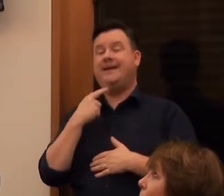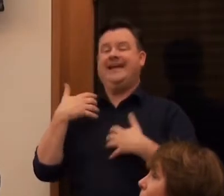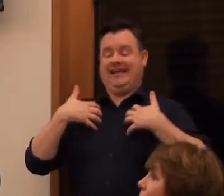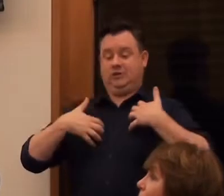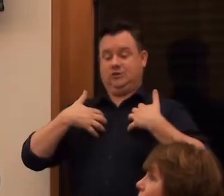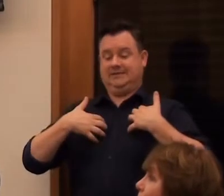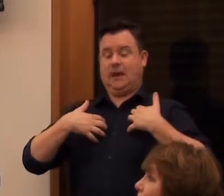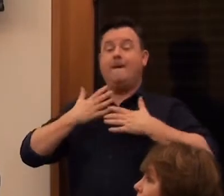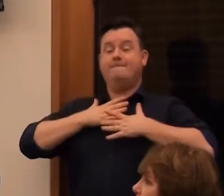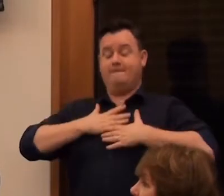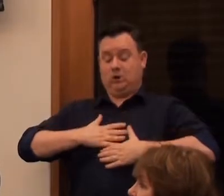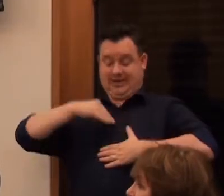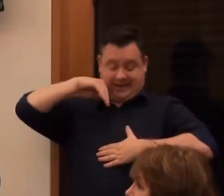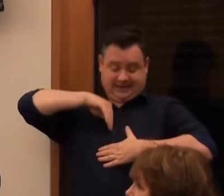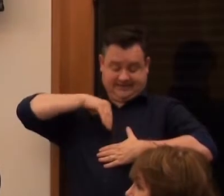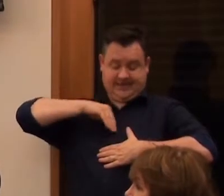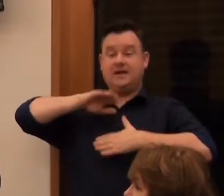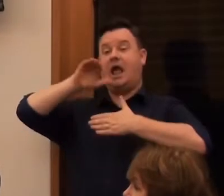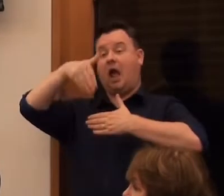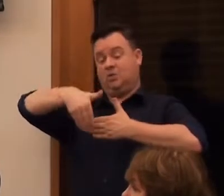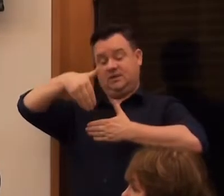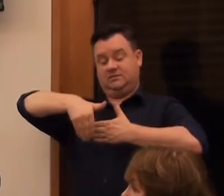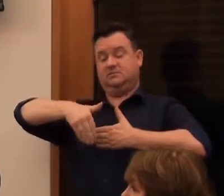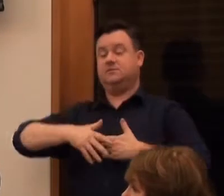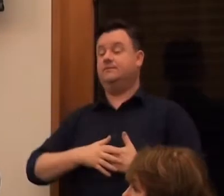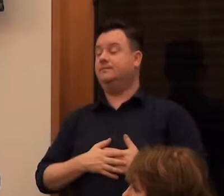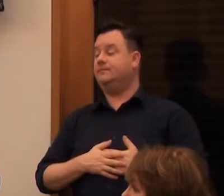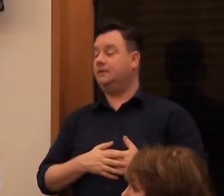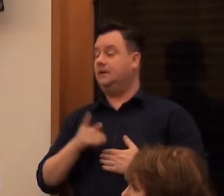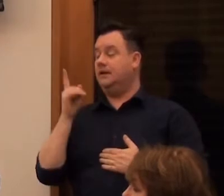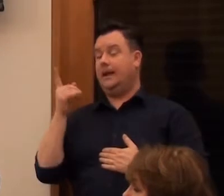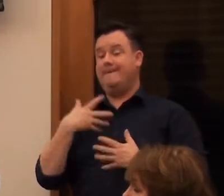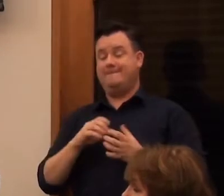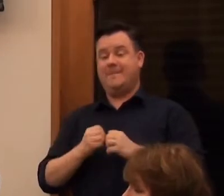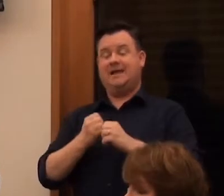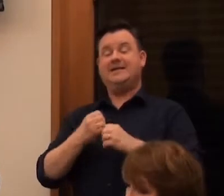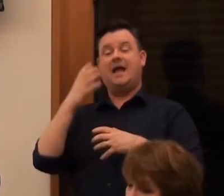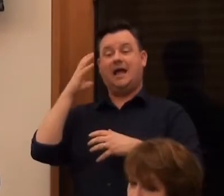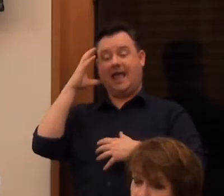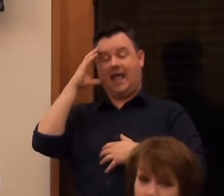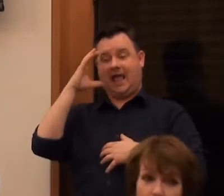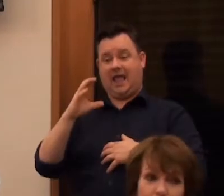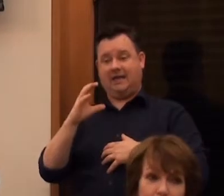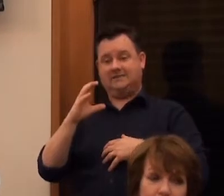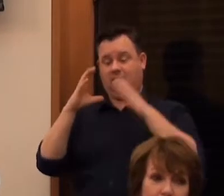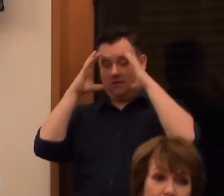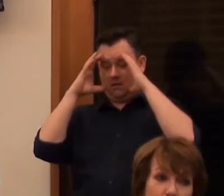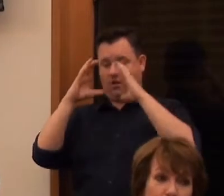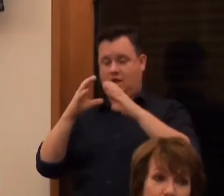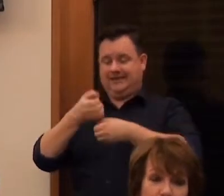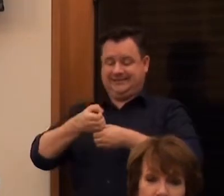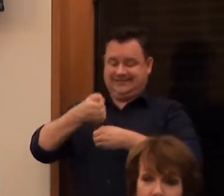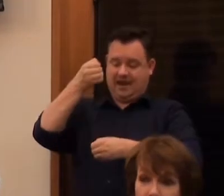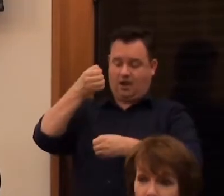the inside of the body and the outside of the body. And these were made, I made a head, cast my head on a stick of